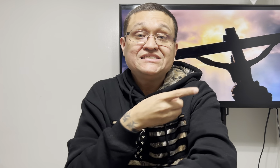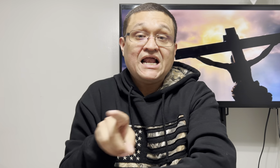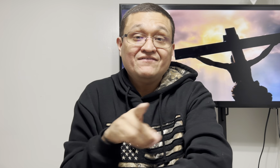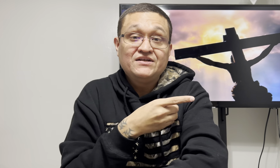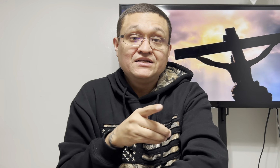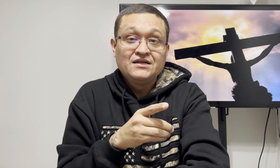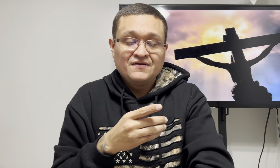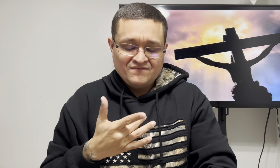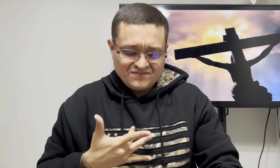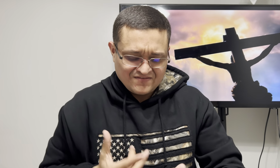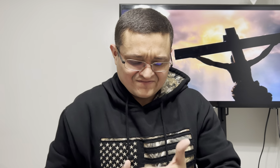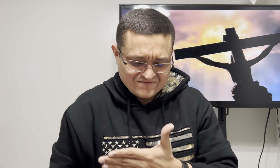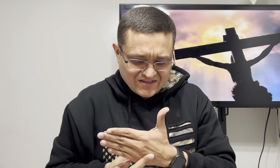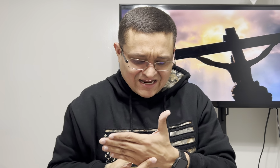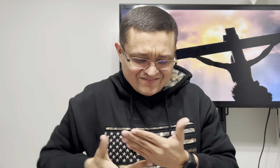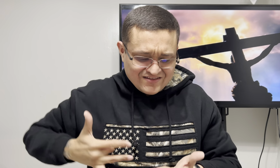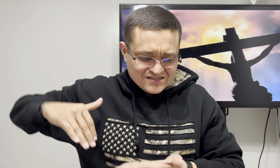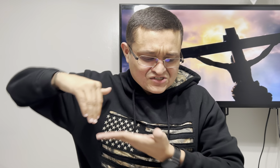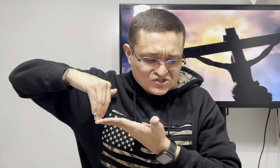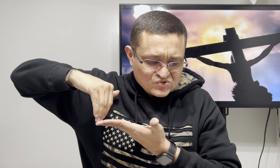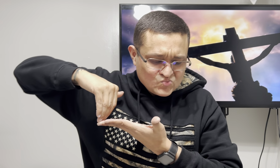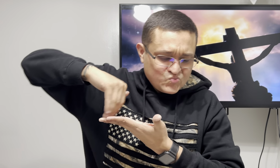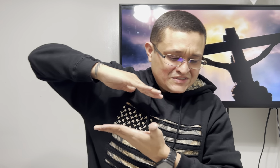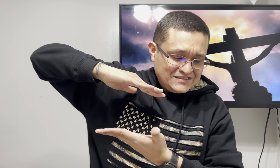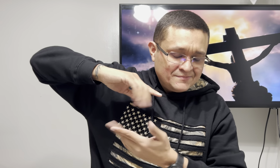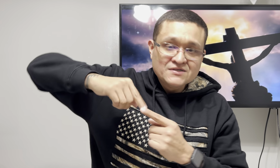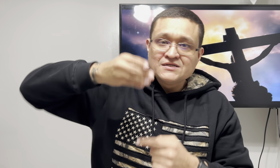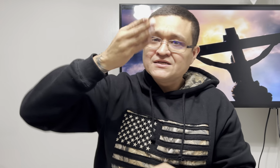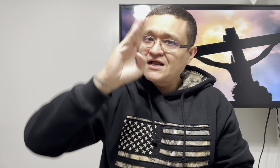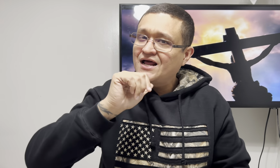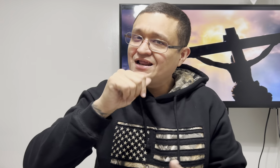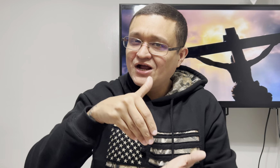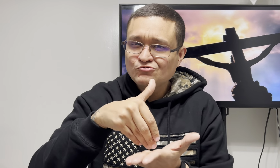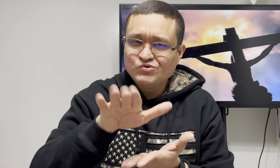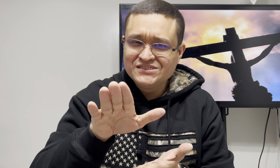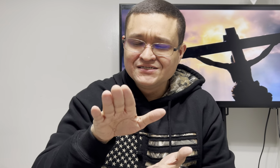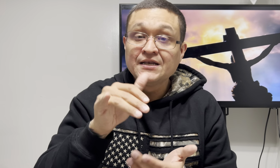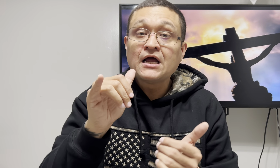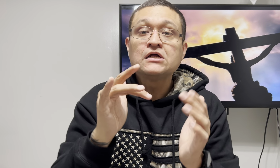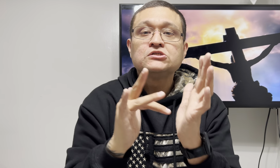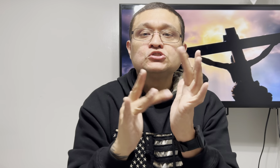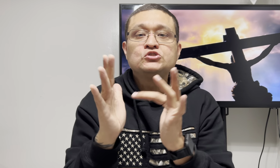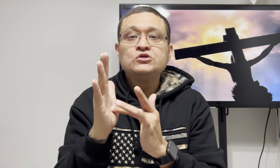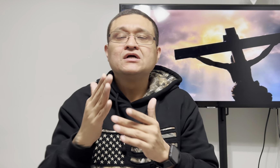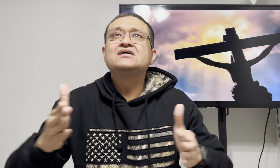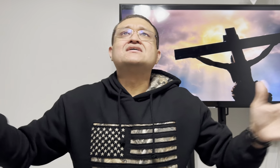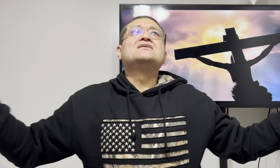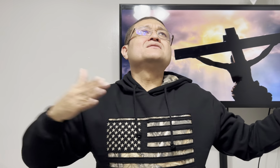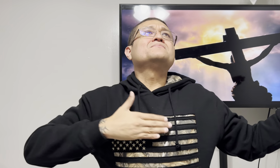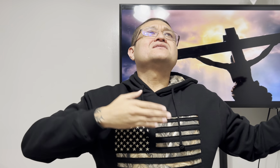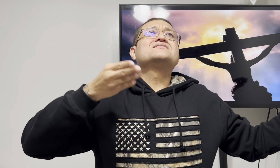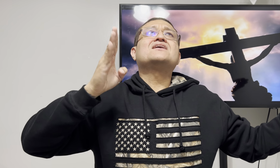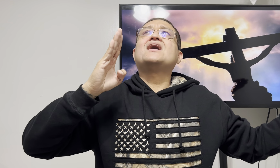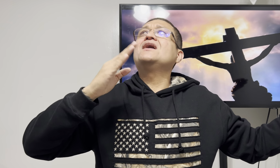my God why didst thou forsake me my God